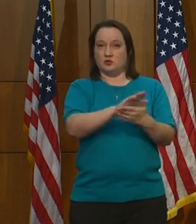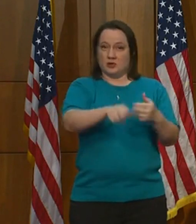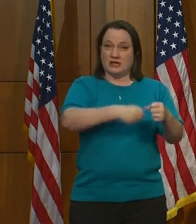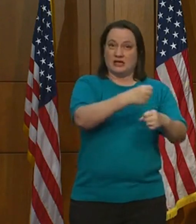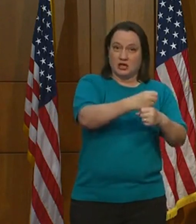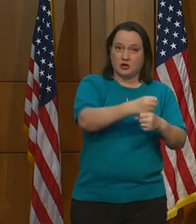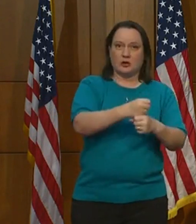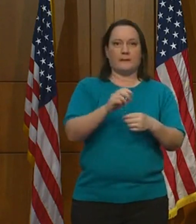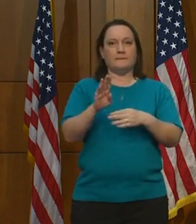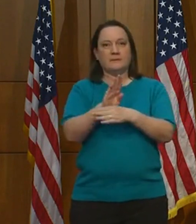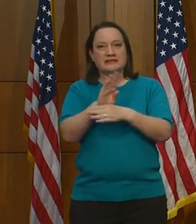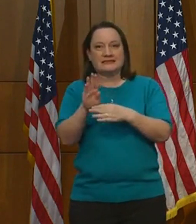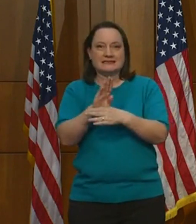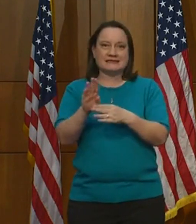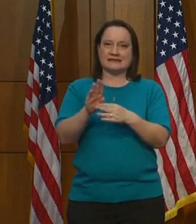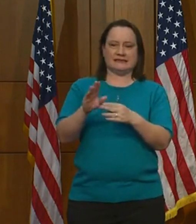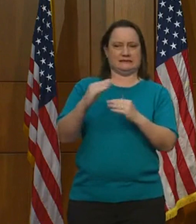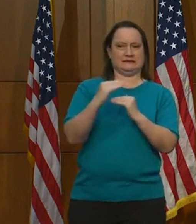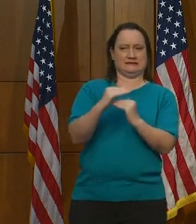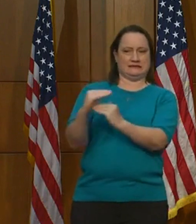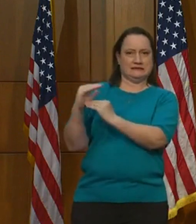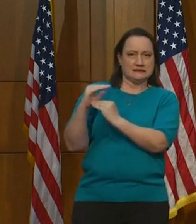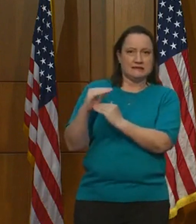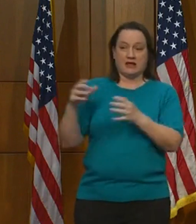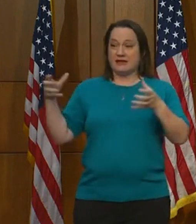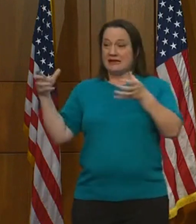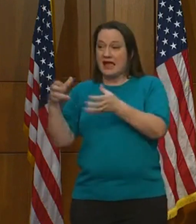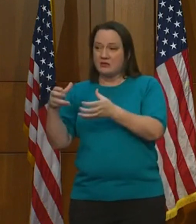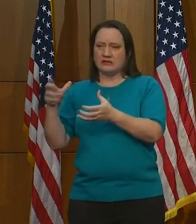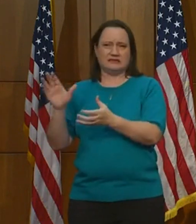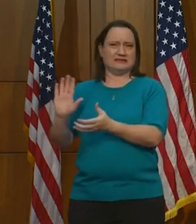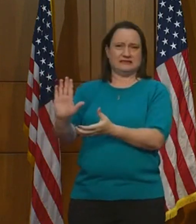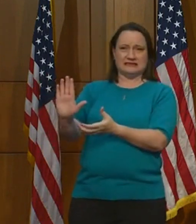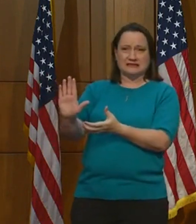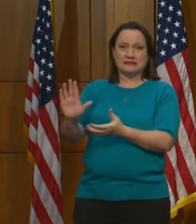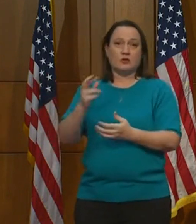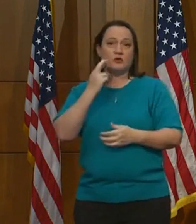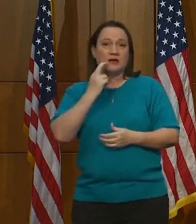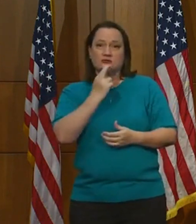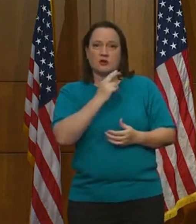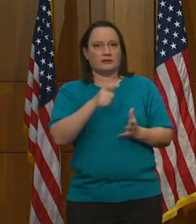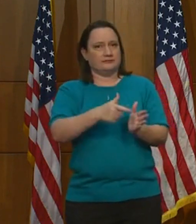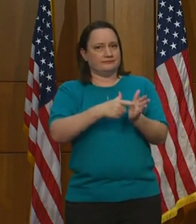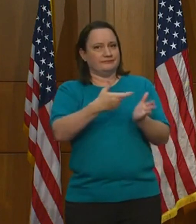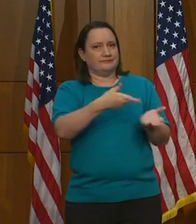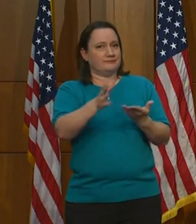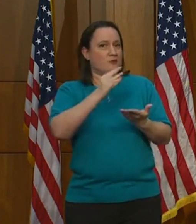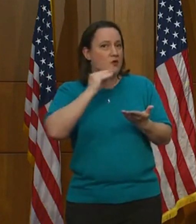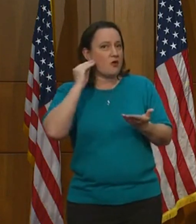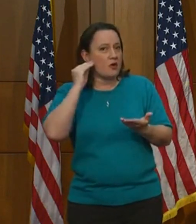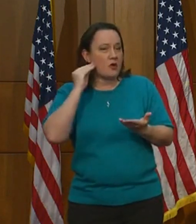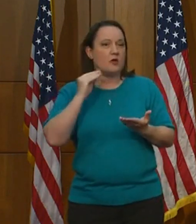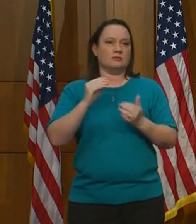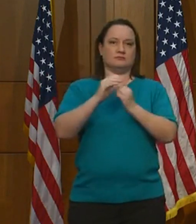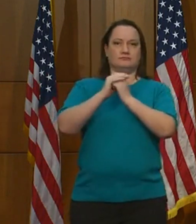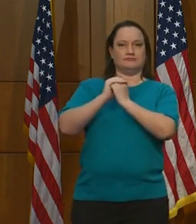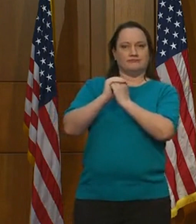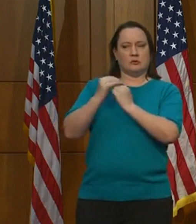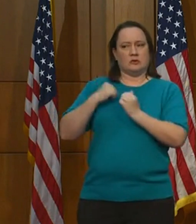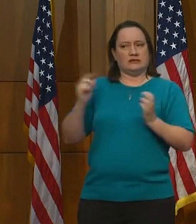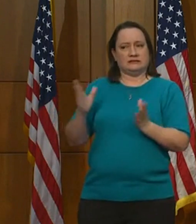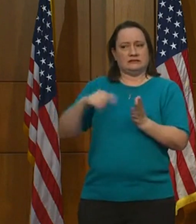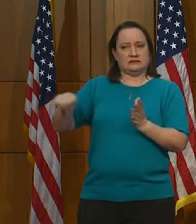businesses and gatherings. We moved restaurants to takeout, and we urged our houses of worship to give sermons